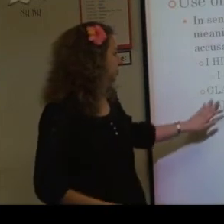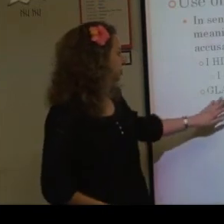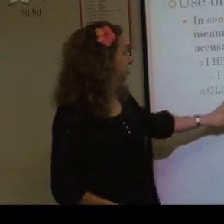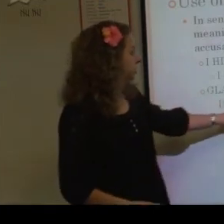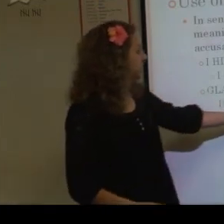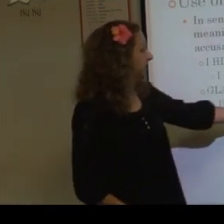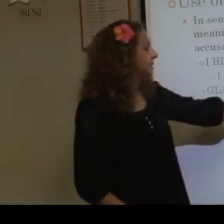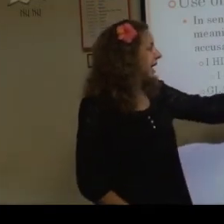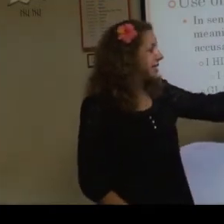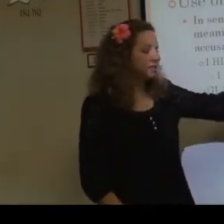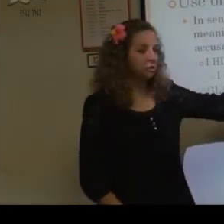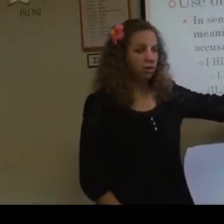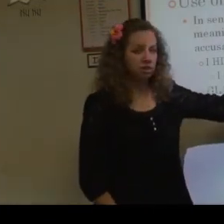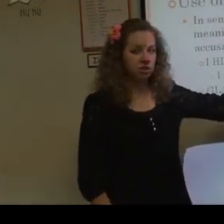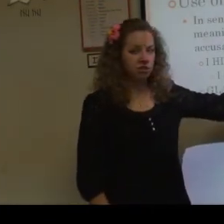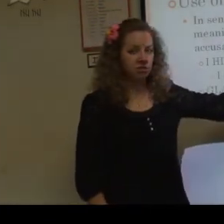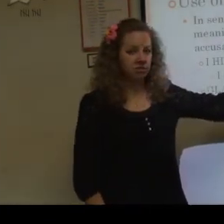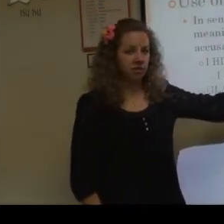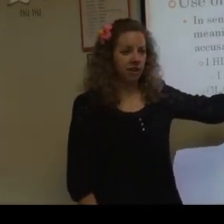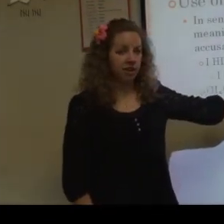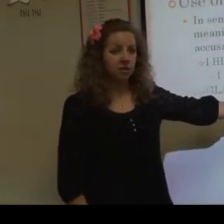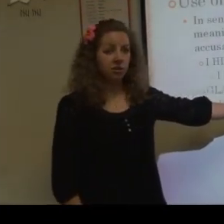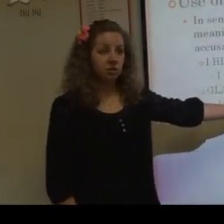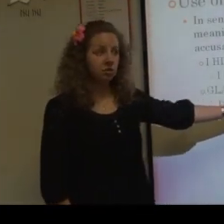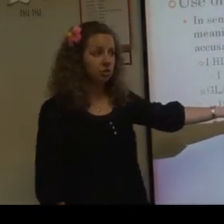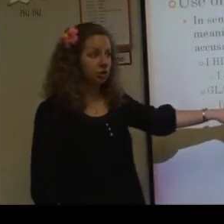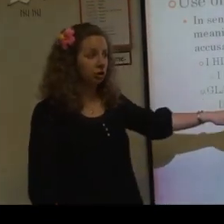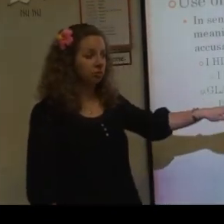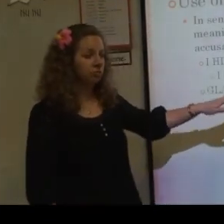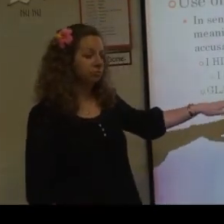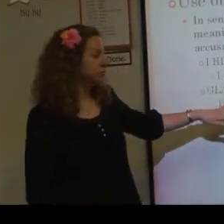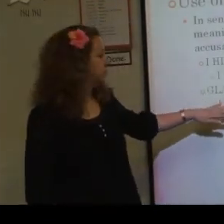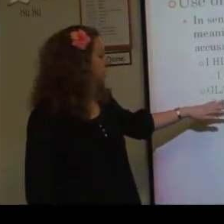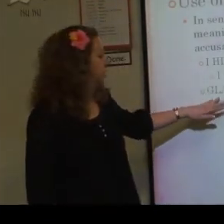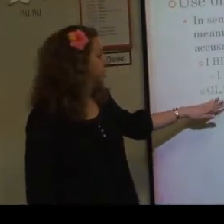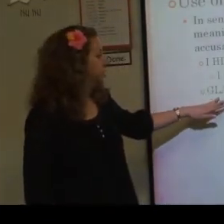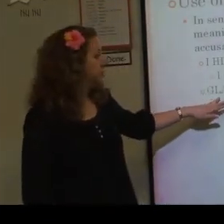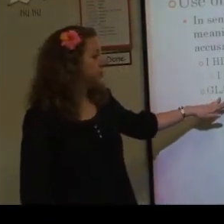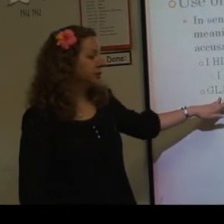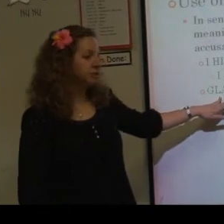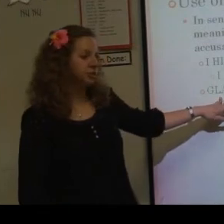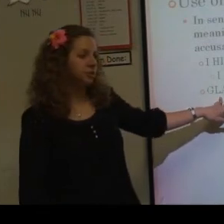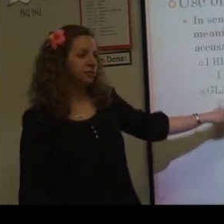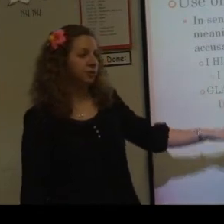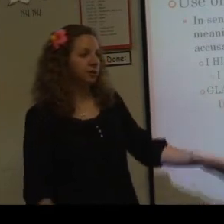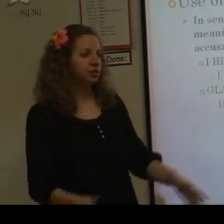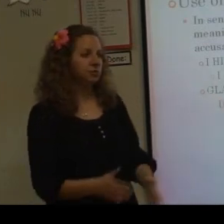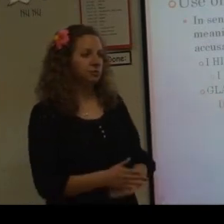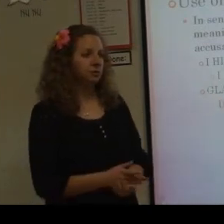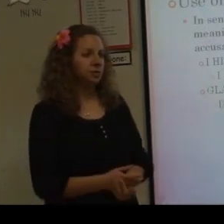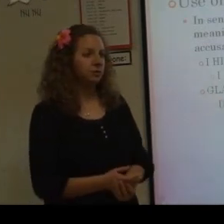So this one is asking a question. Okay. So. On this one. What are you going to do for a question? do we do?